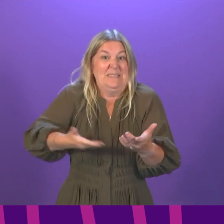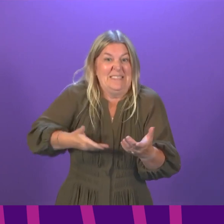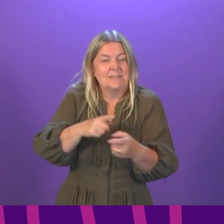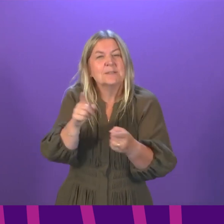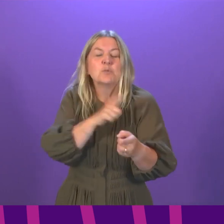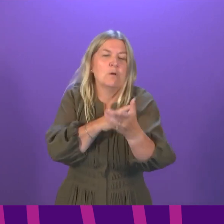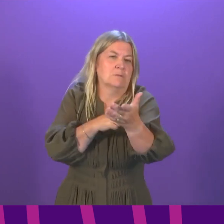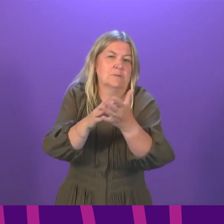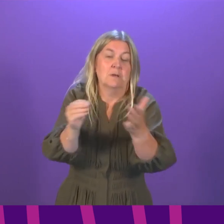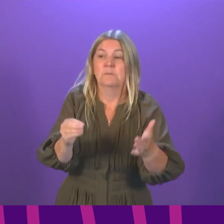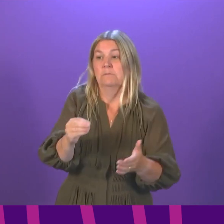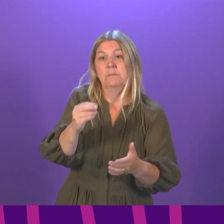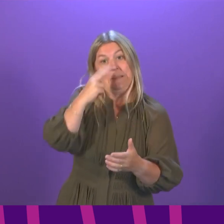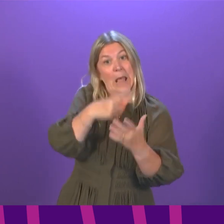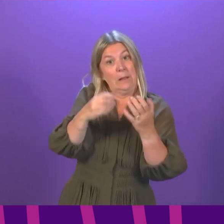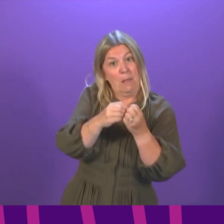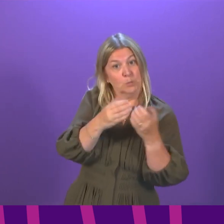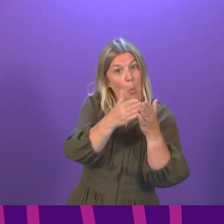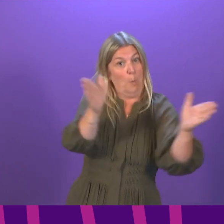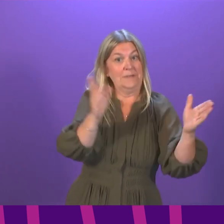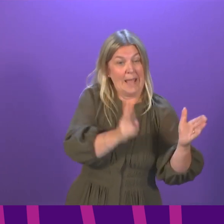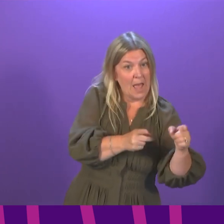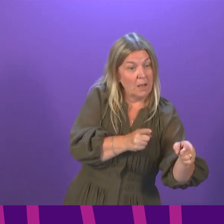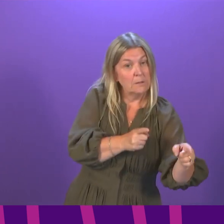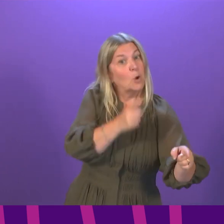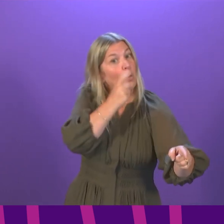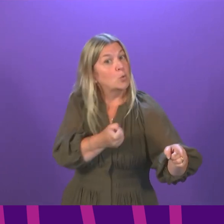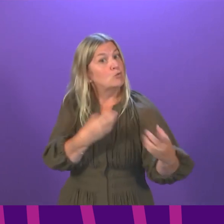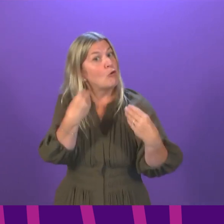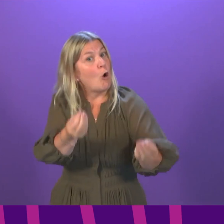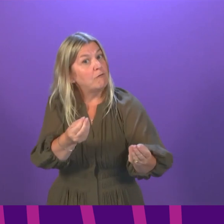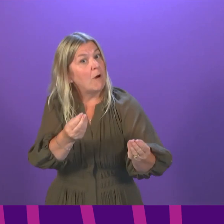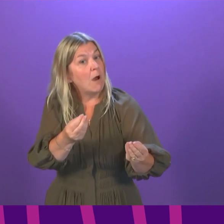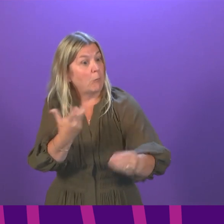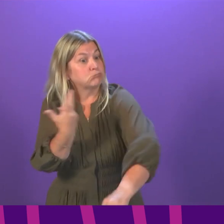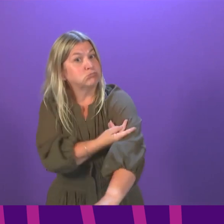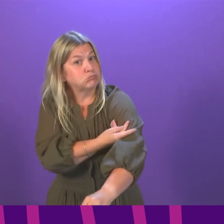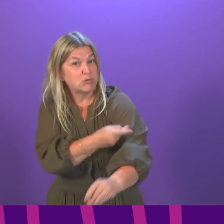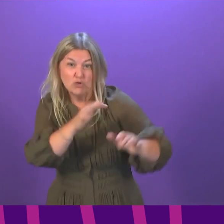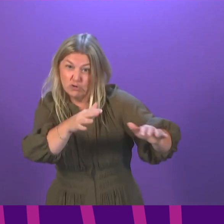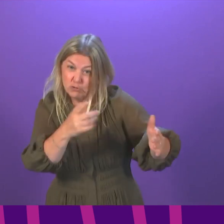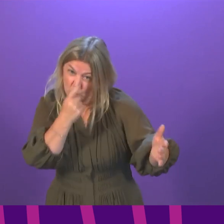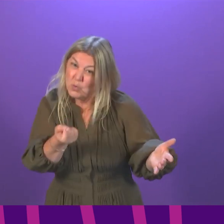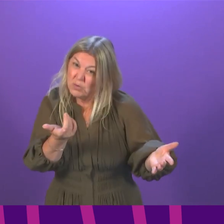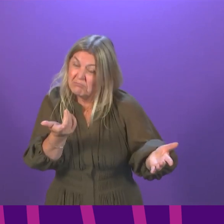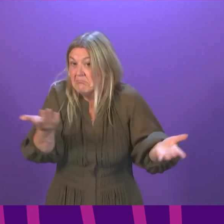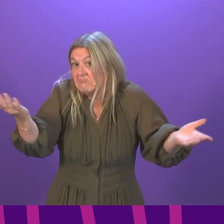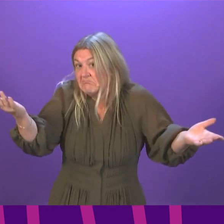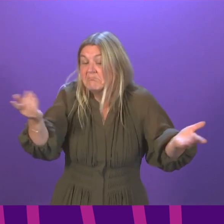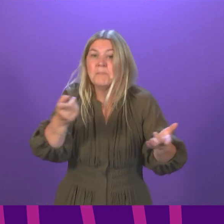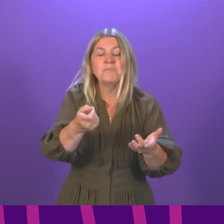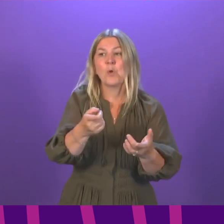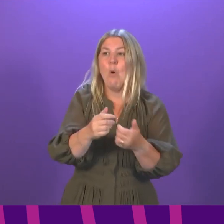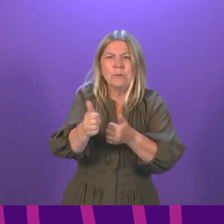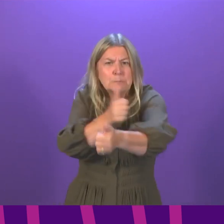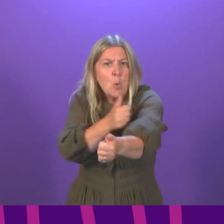there of using that to extend vaccination to young people. Sporting sites, places that young people